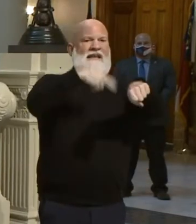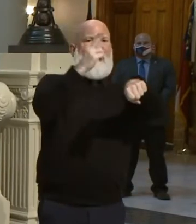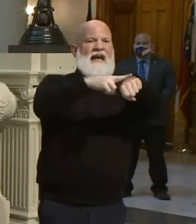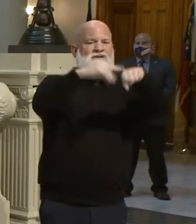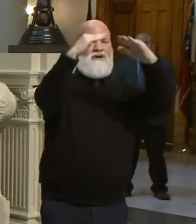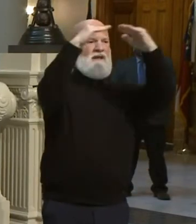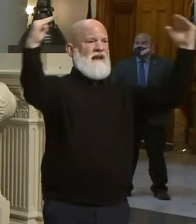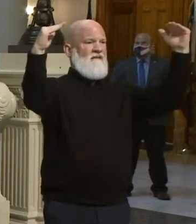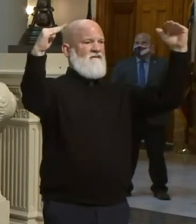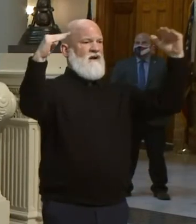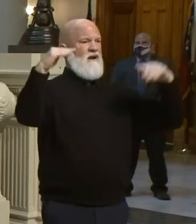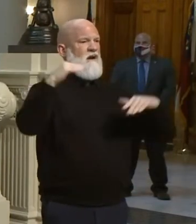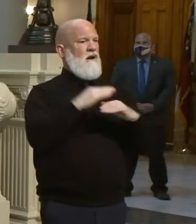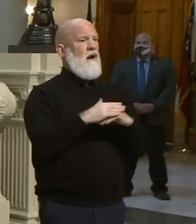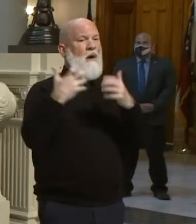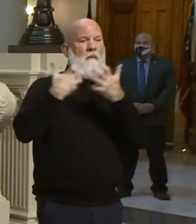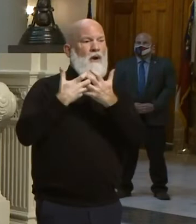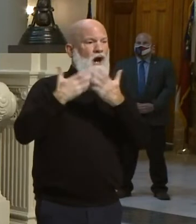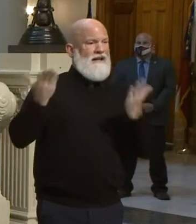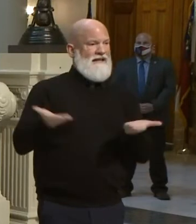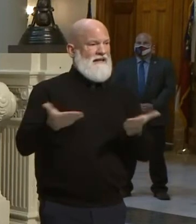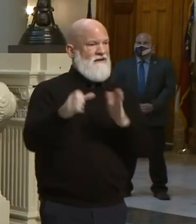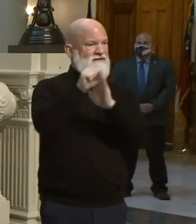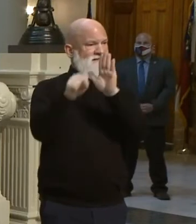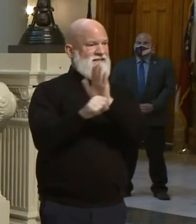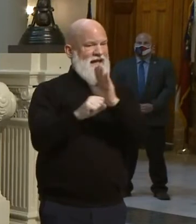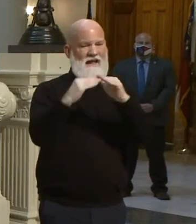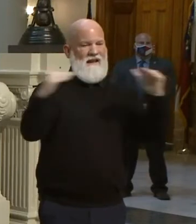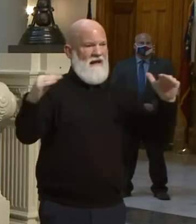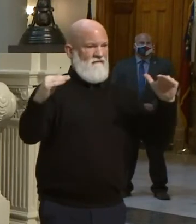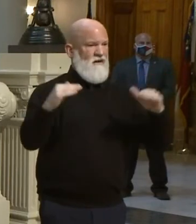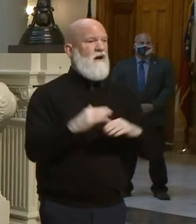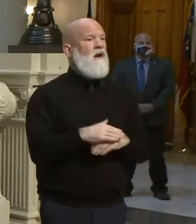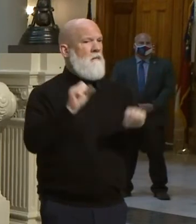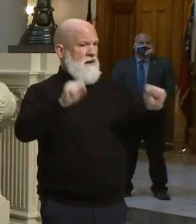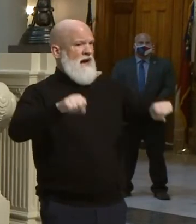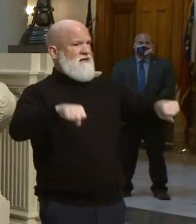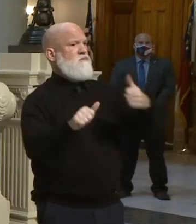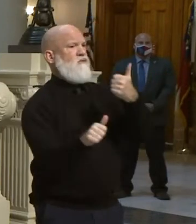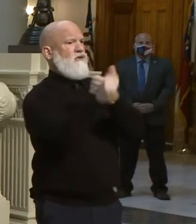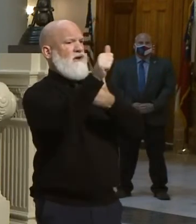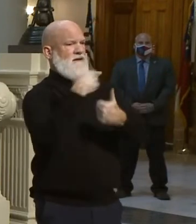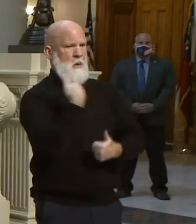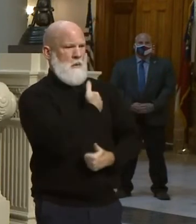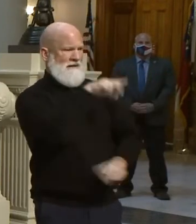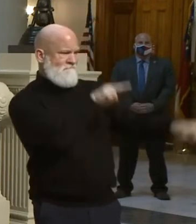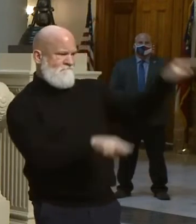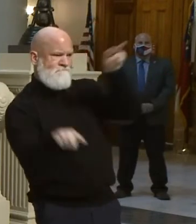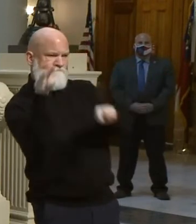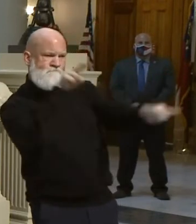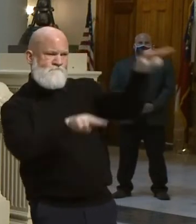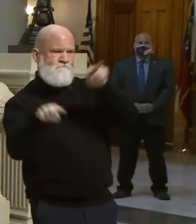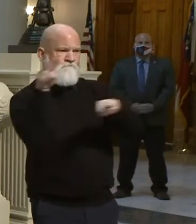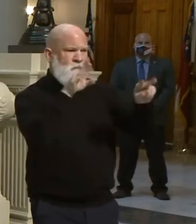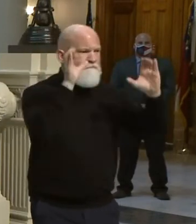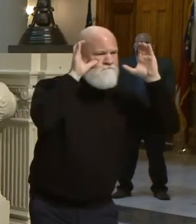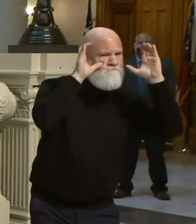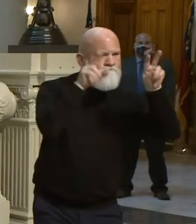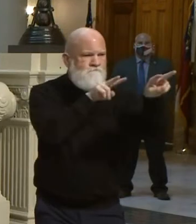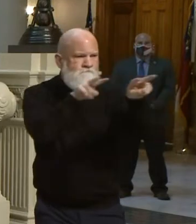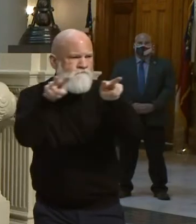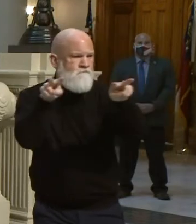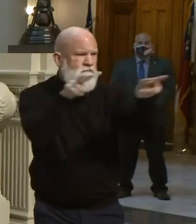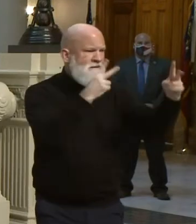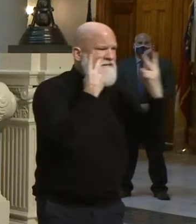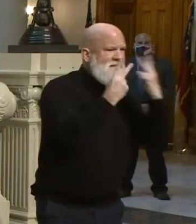on the potential of those threats. I think our threat level that we are seeing and hearing in regards to the Georgia